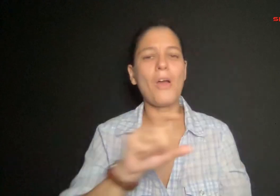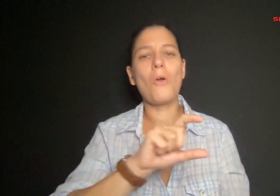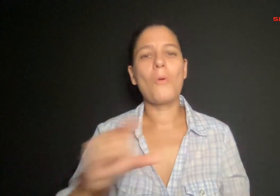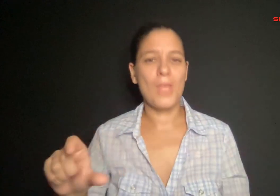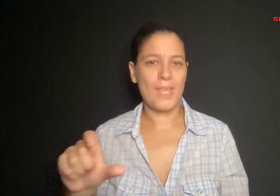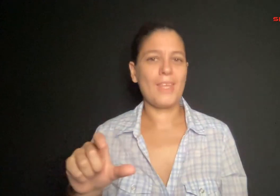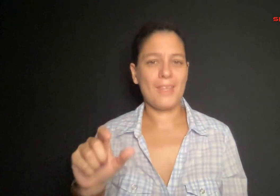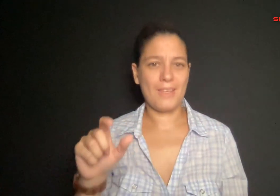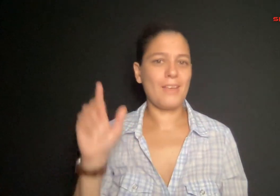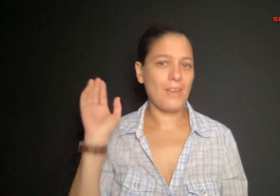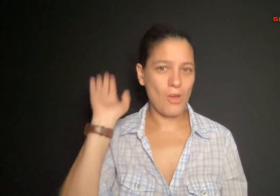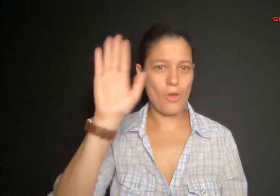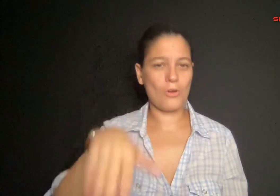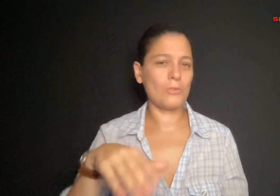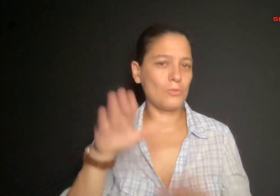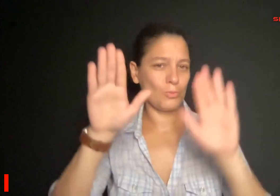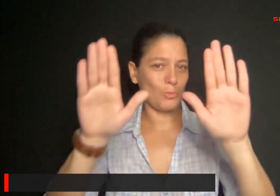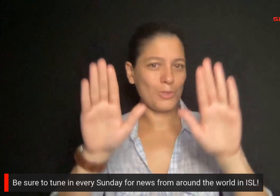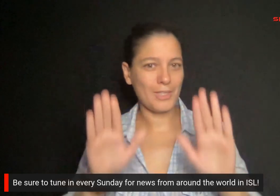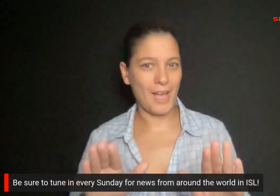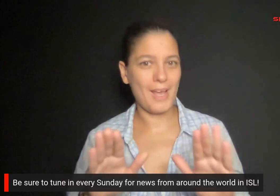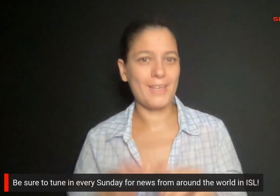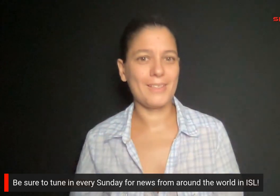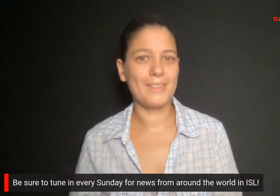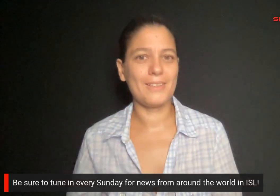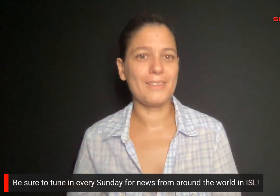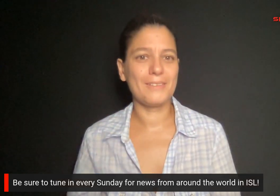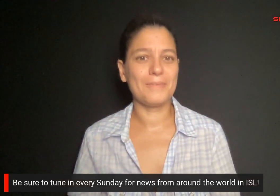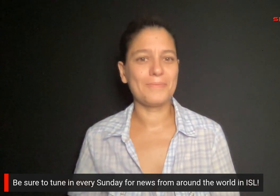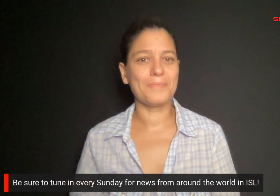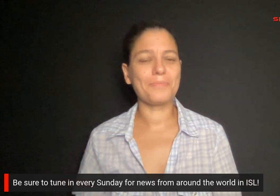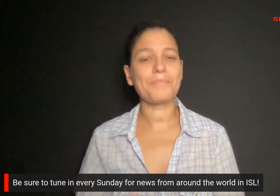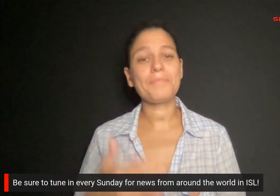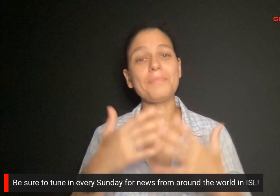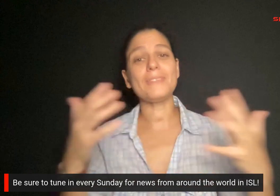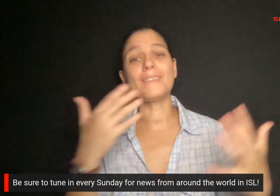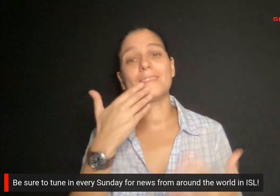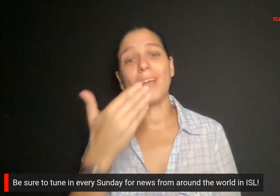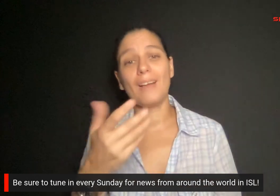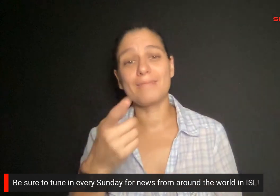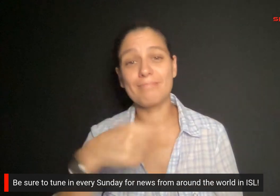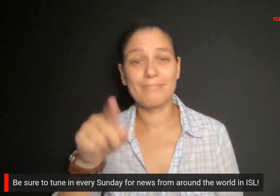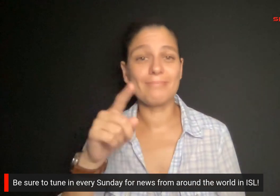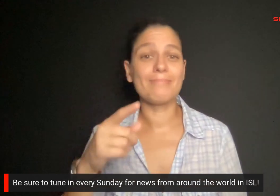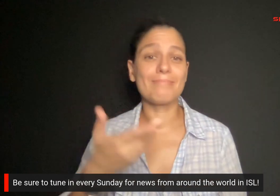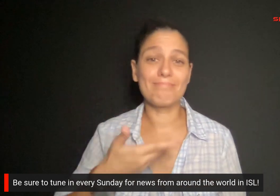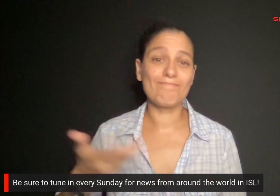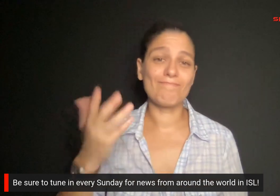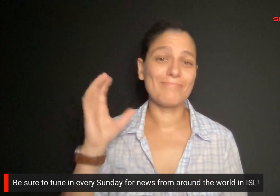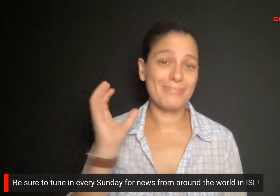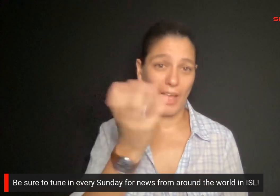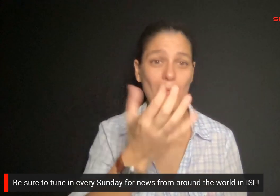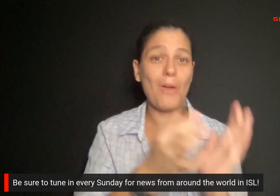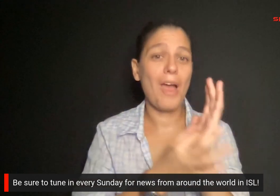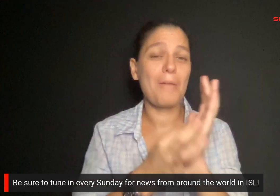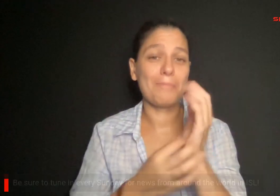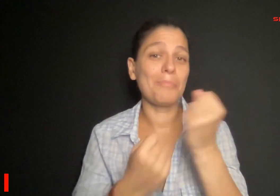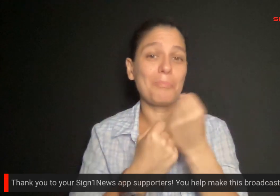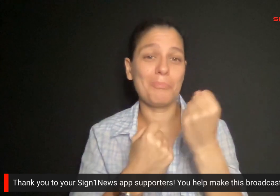Sign1News will be broadcasting international news updates in ISL every Sunday. A big thank you to our Sign1News app supporters.